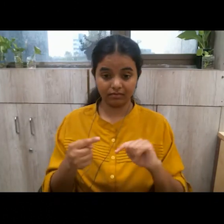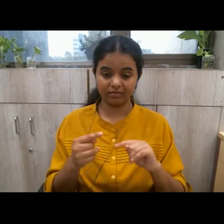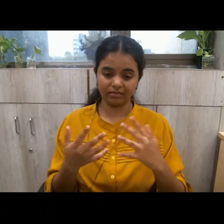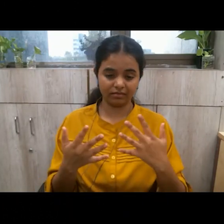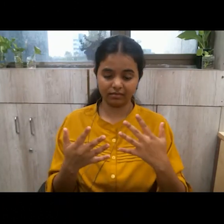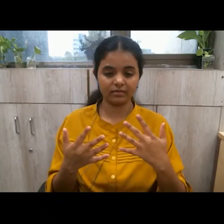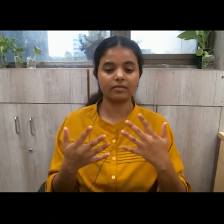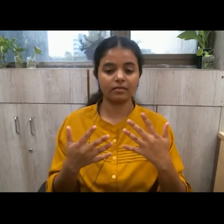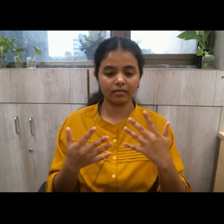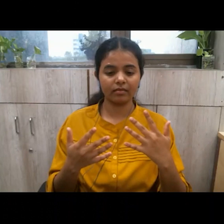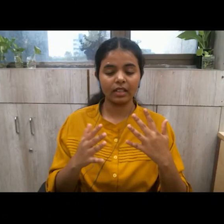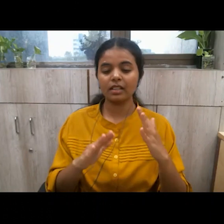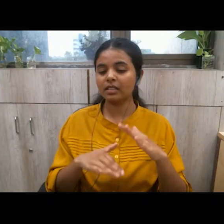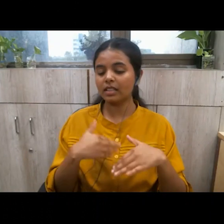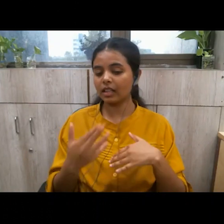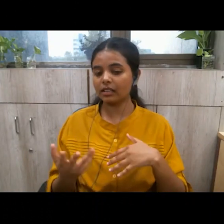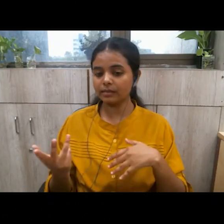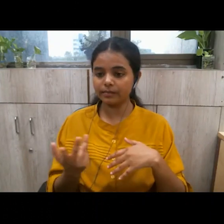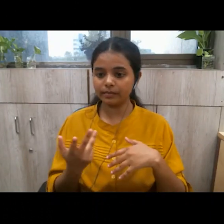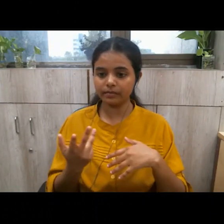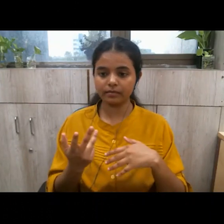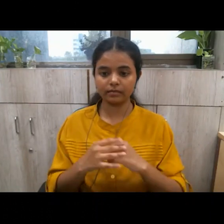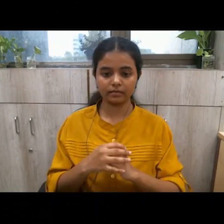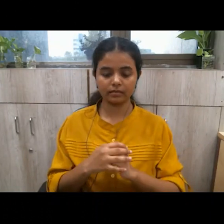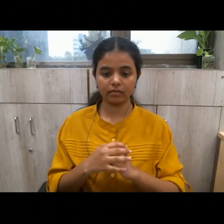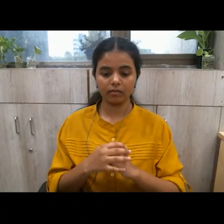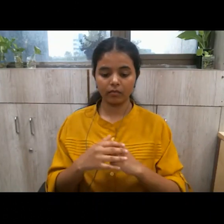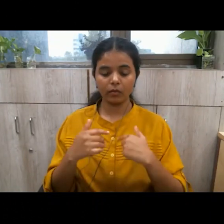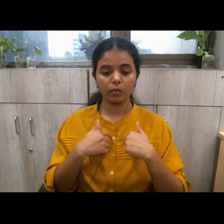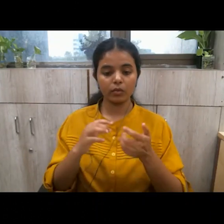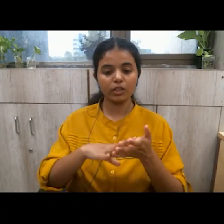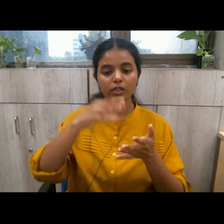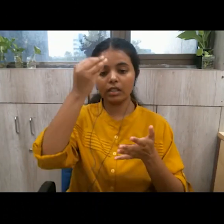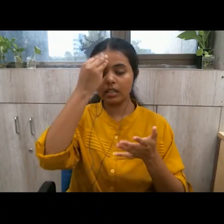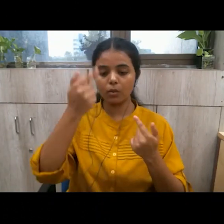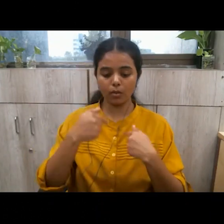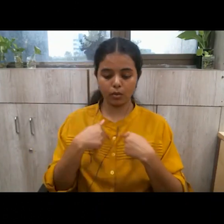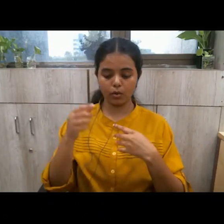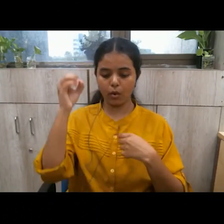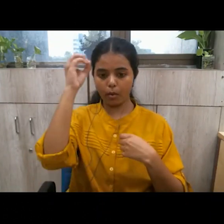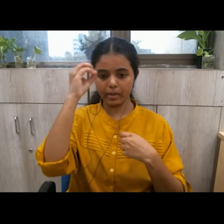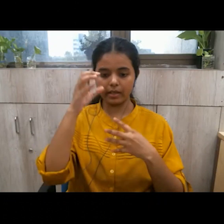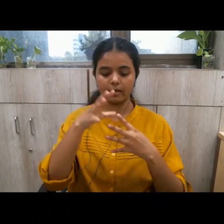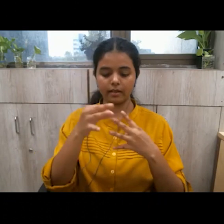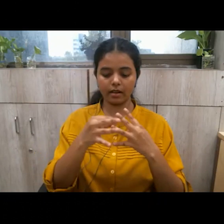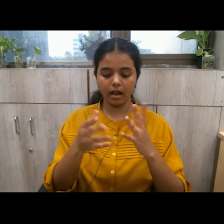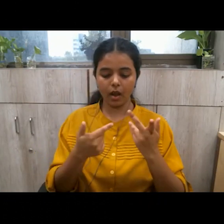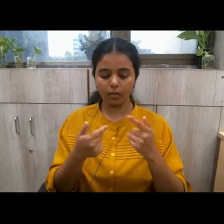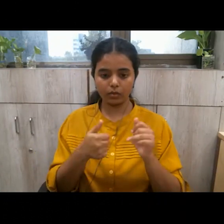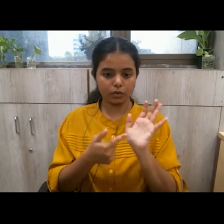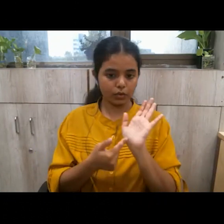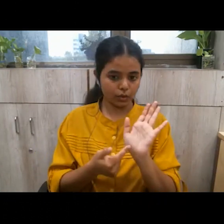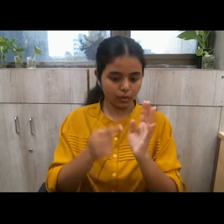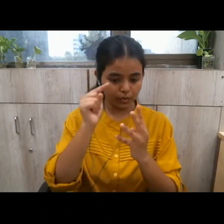something we do not want then we have to learn how to present our views in a more